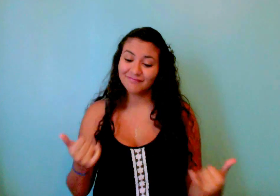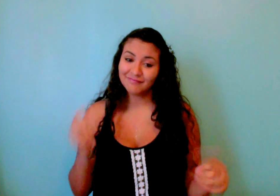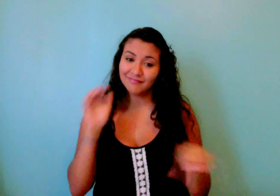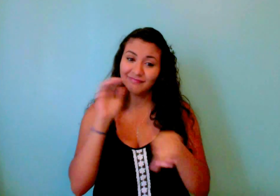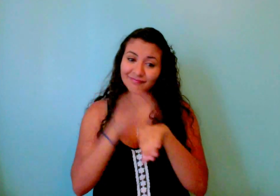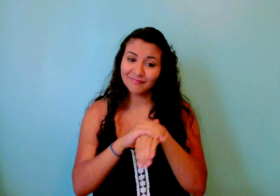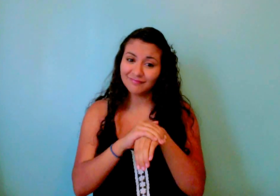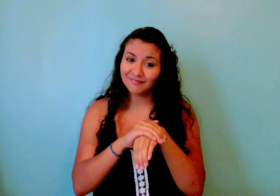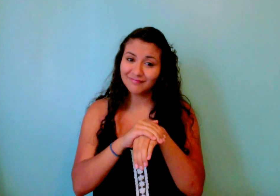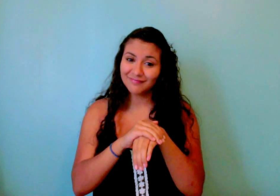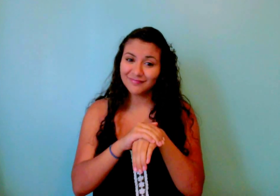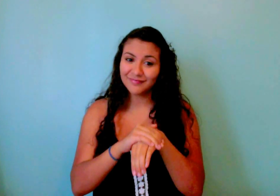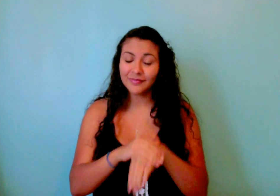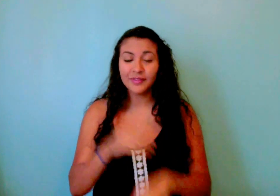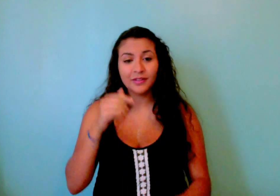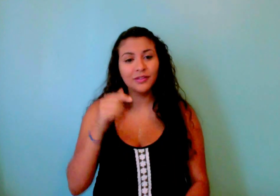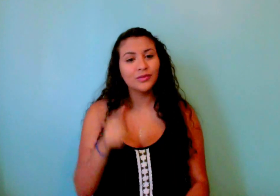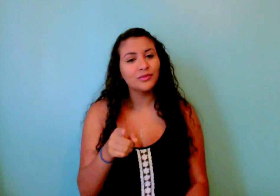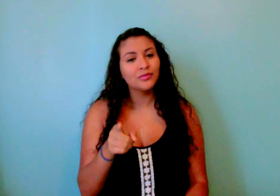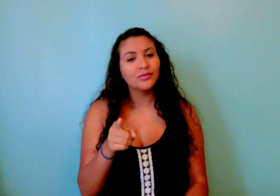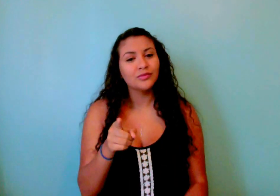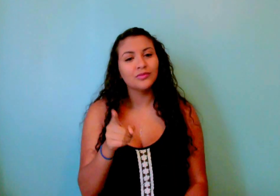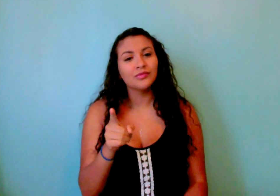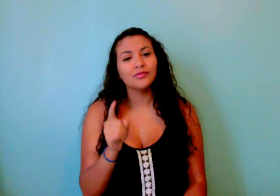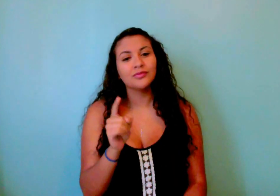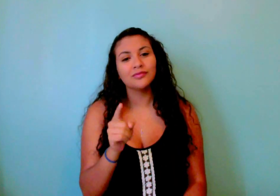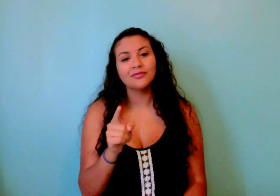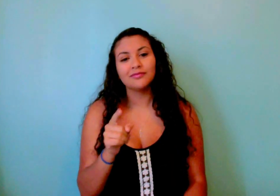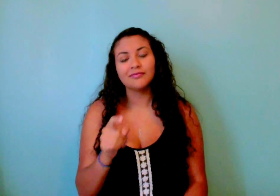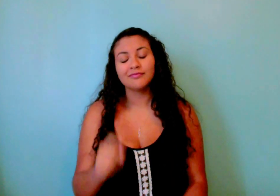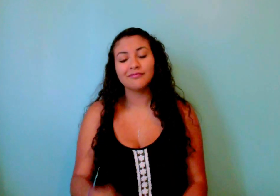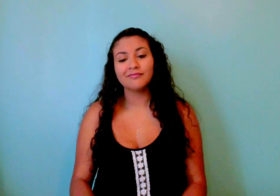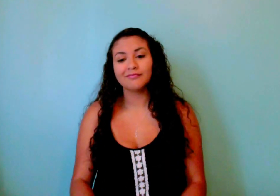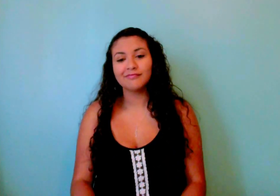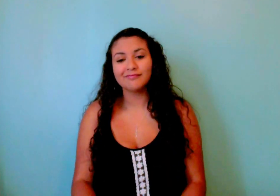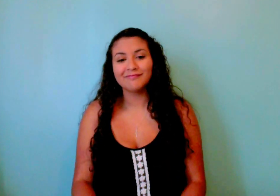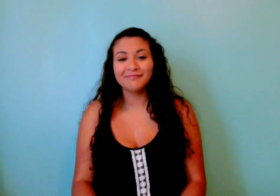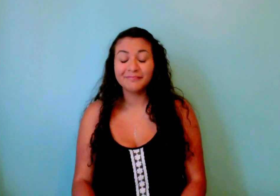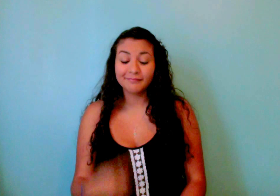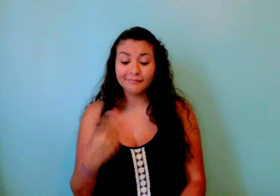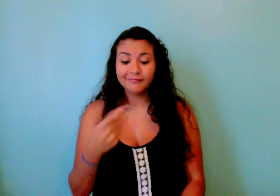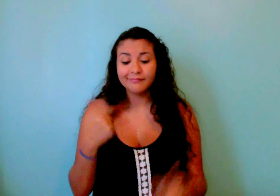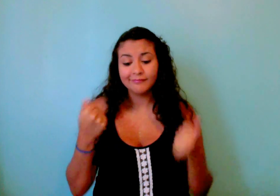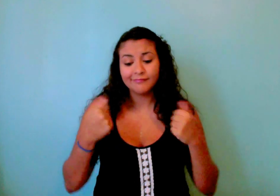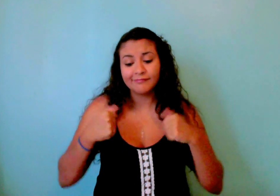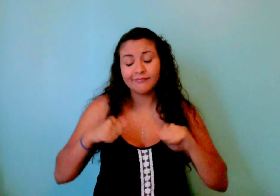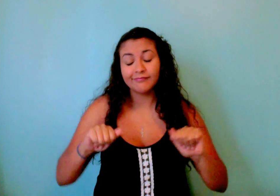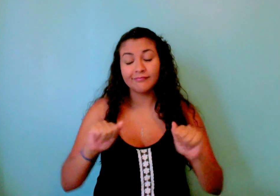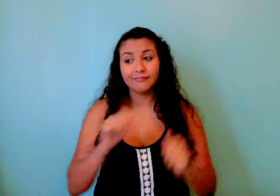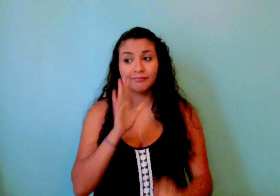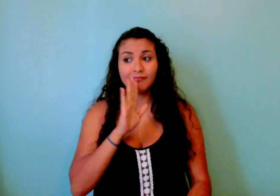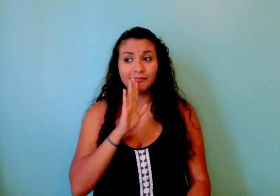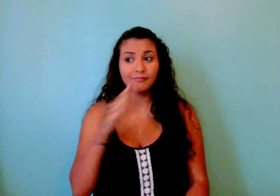tonight Tonight, you, we could be the only ones